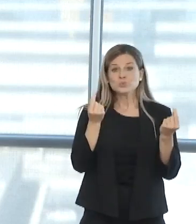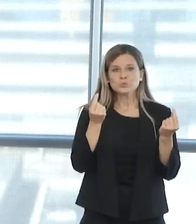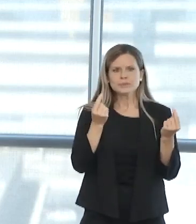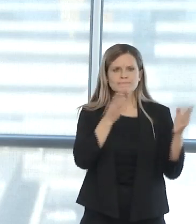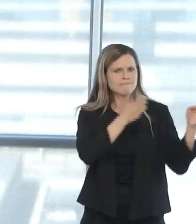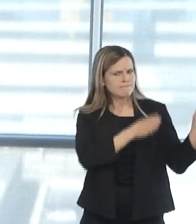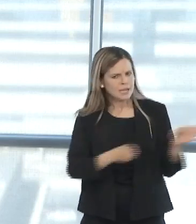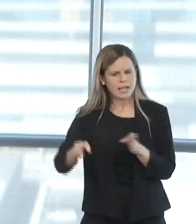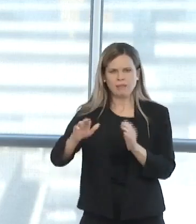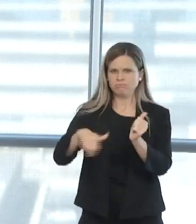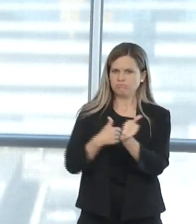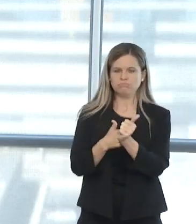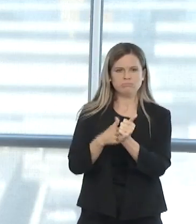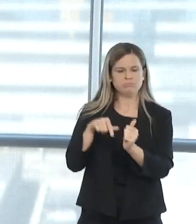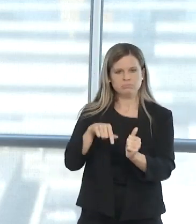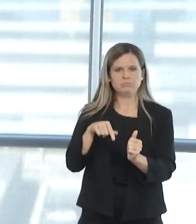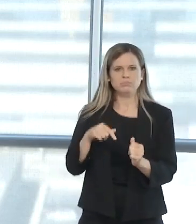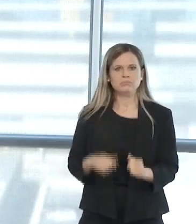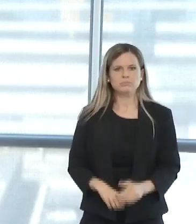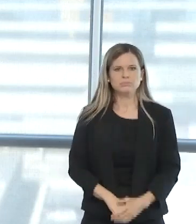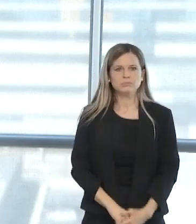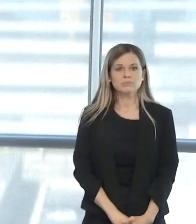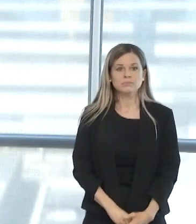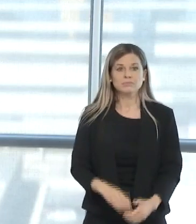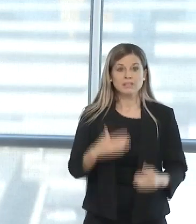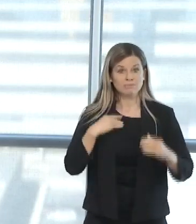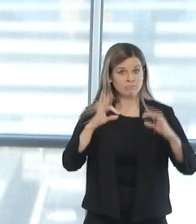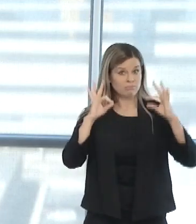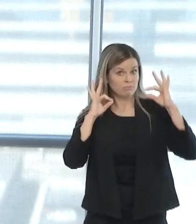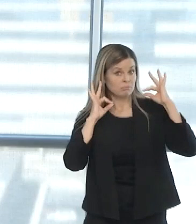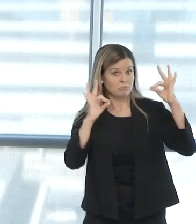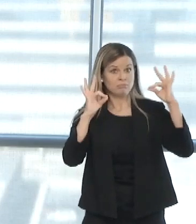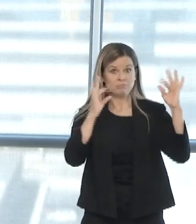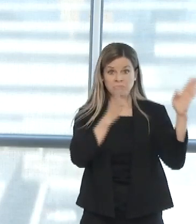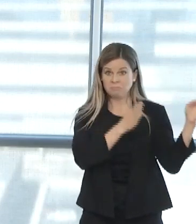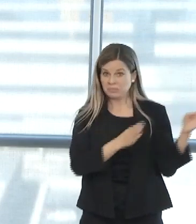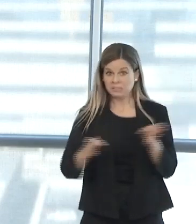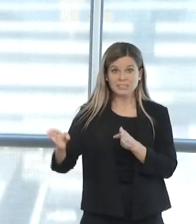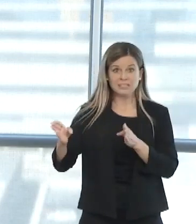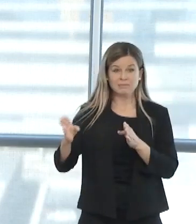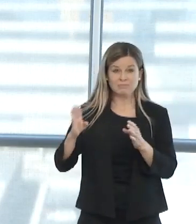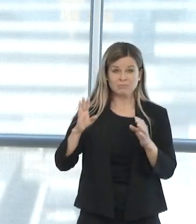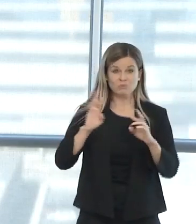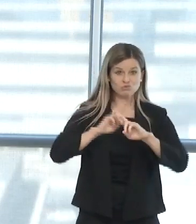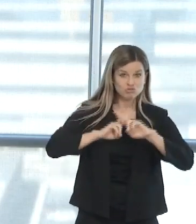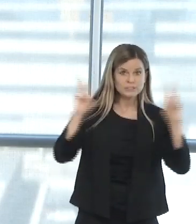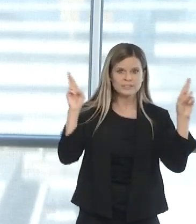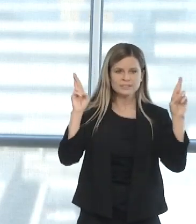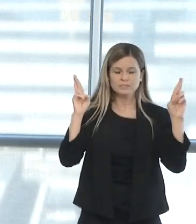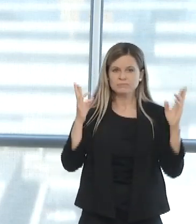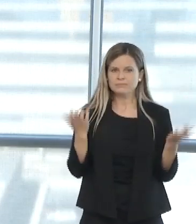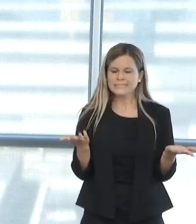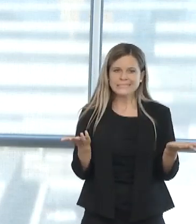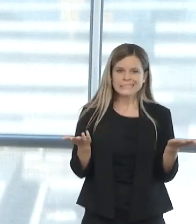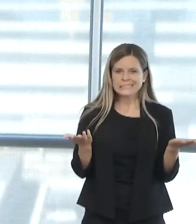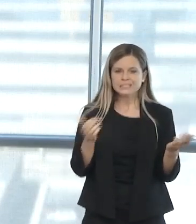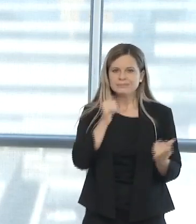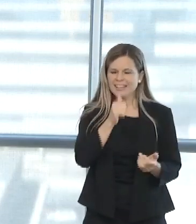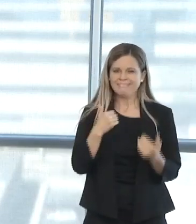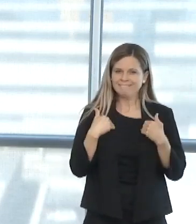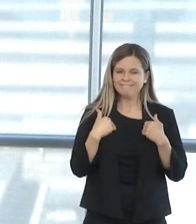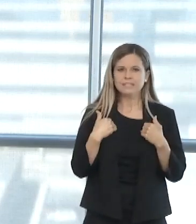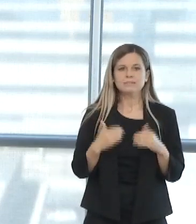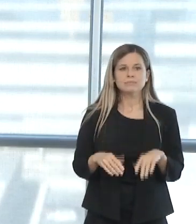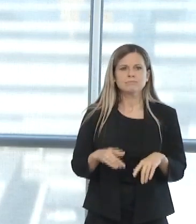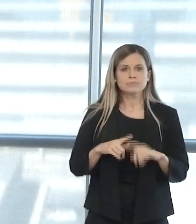while there is no perfect model today to provide precise answers to this COVID pandemic, we at OU